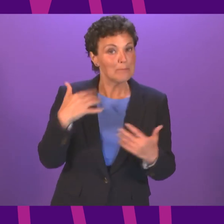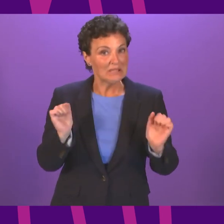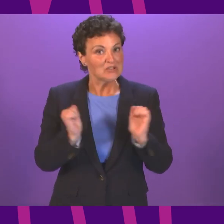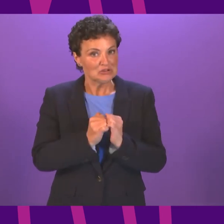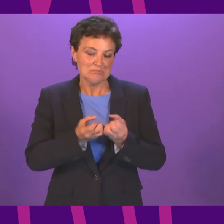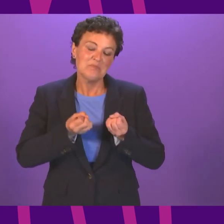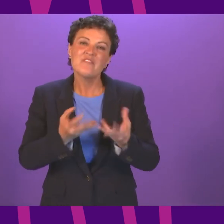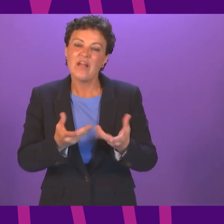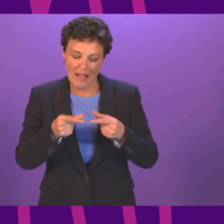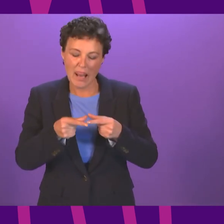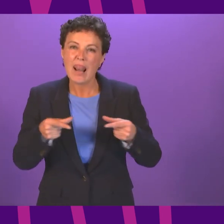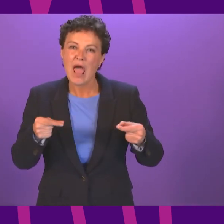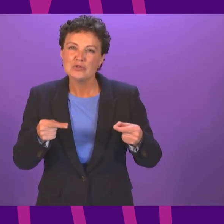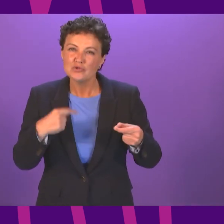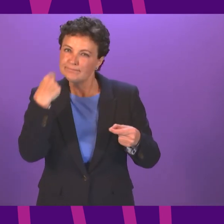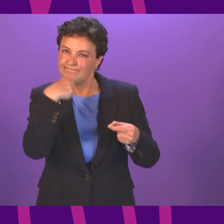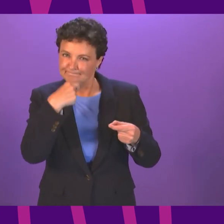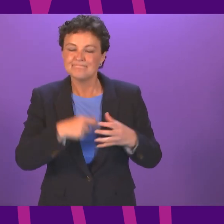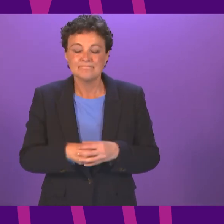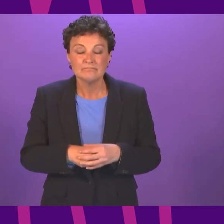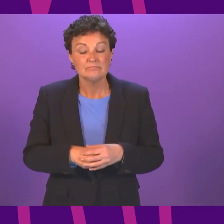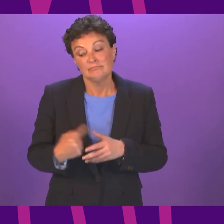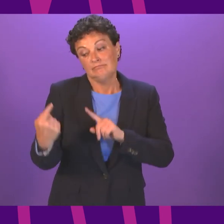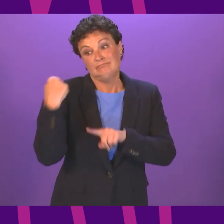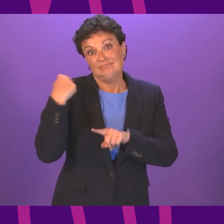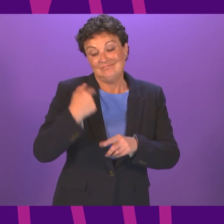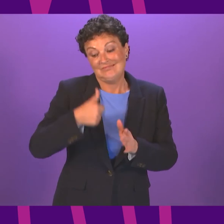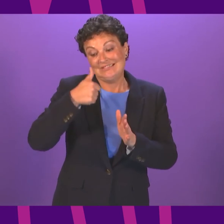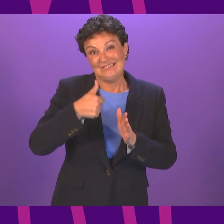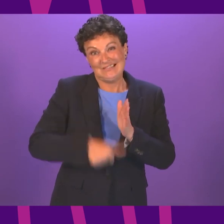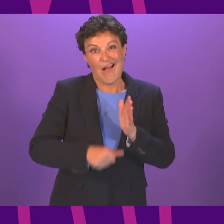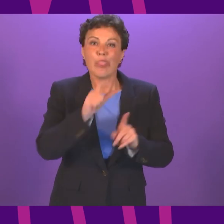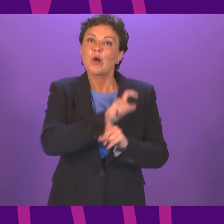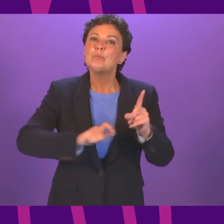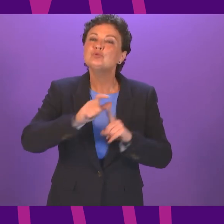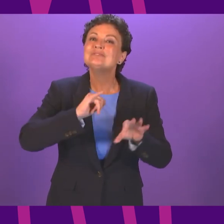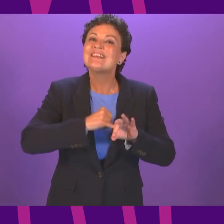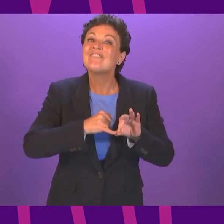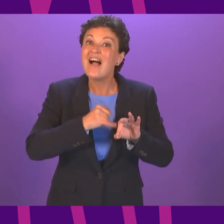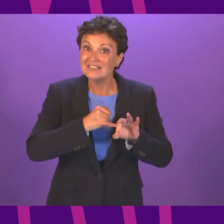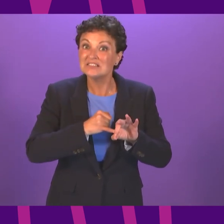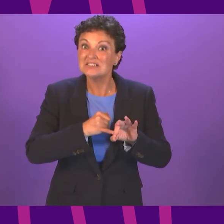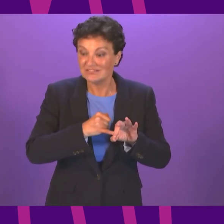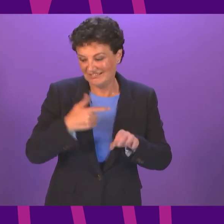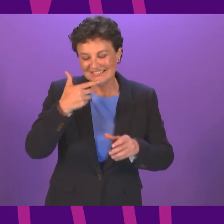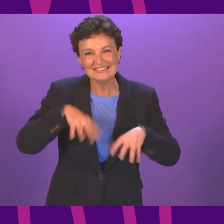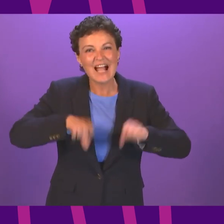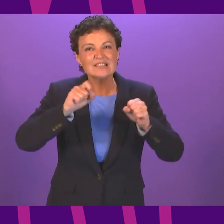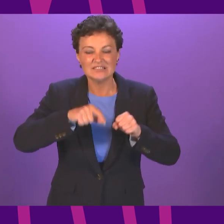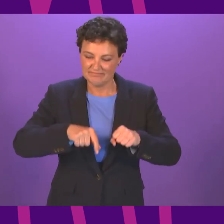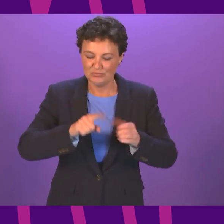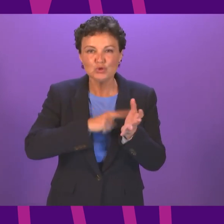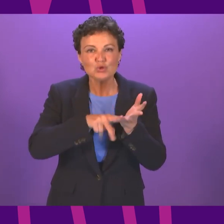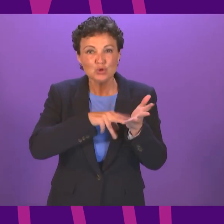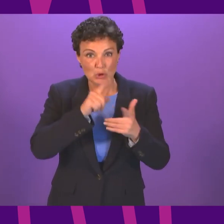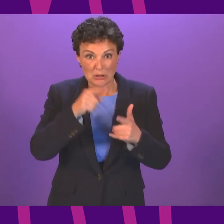Since the community pharmacy service launched at the start of June, I think over 18,000 free home test kits have been collected from